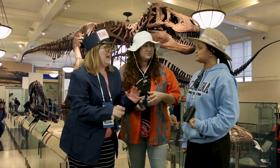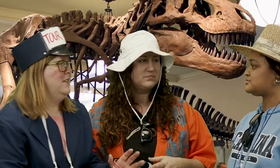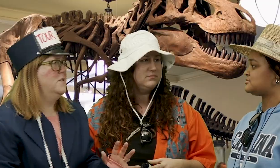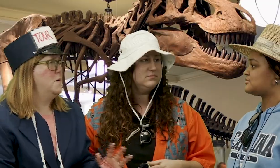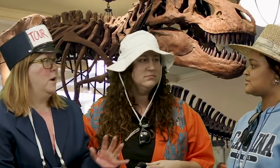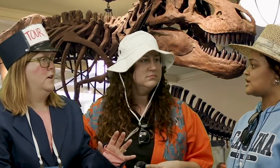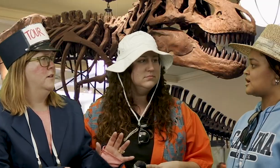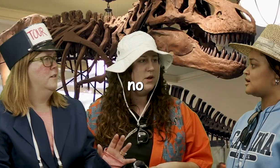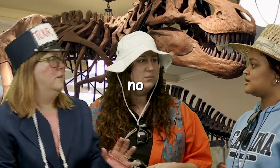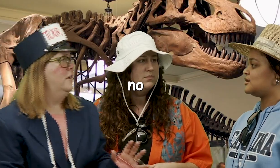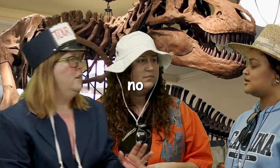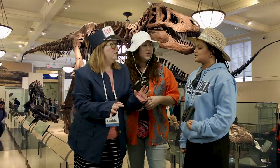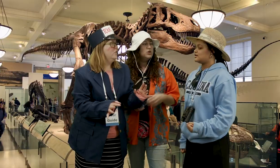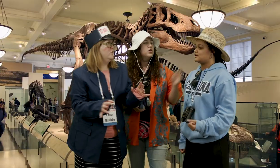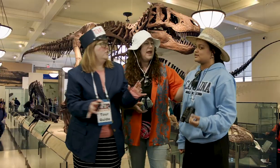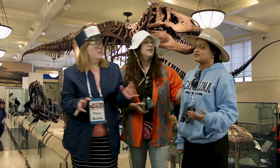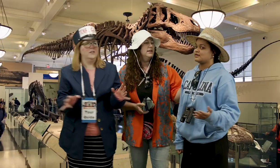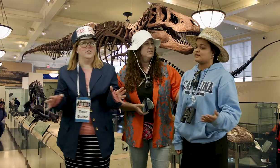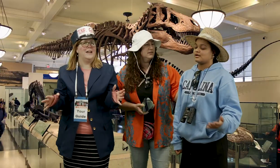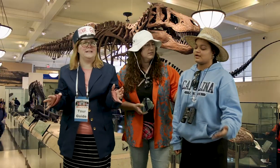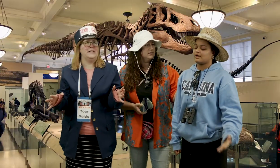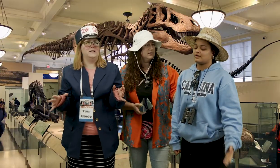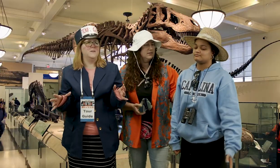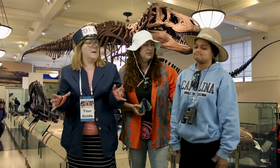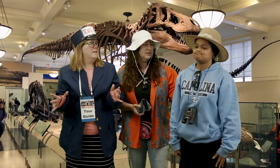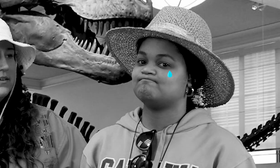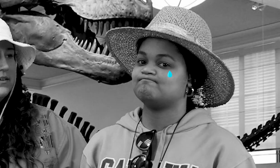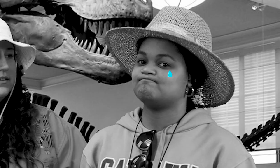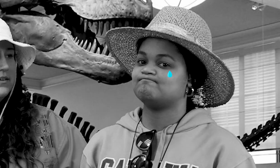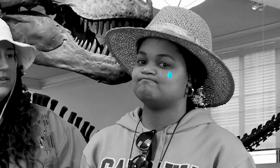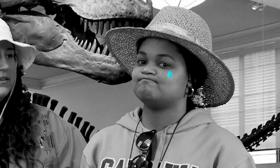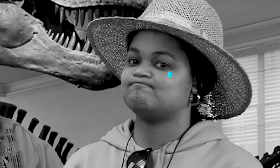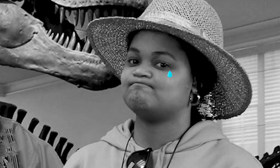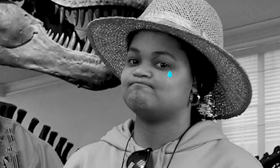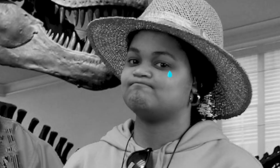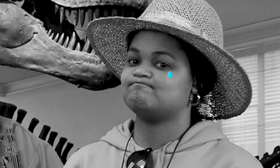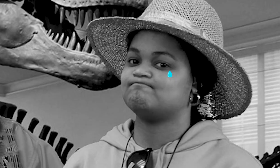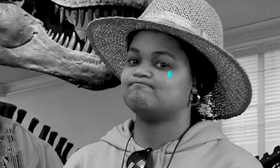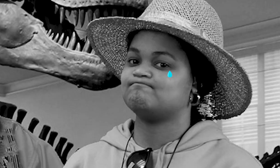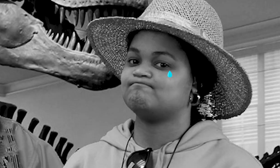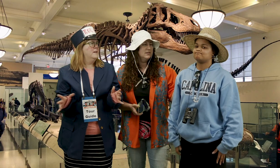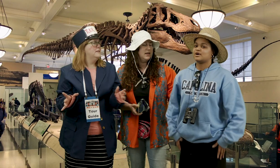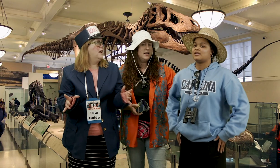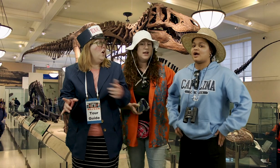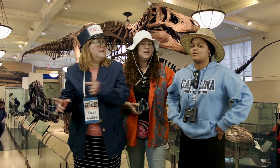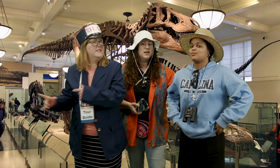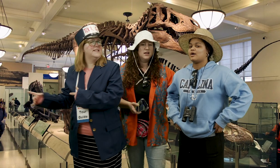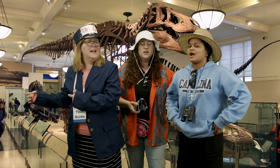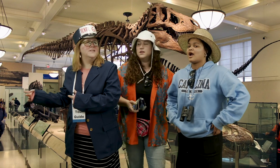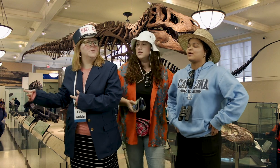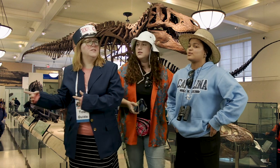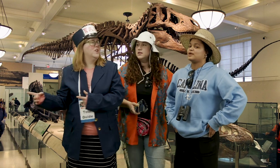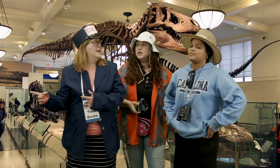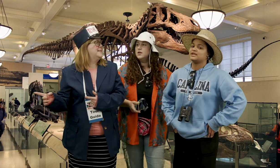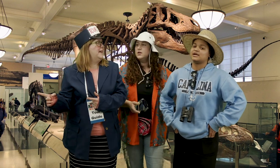dinosaur you're Kate you're not a dinosaur all of these dinosaurs are extinct